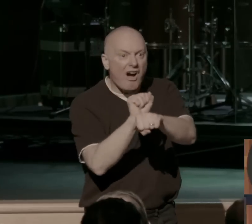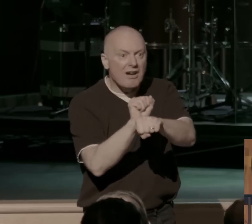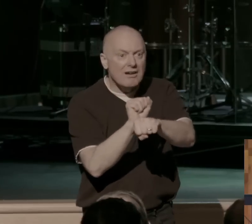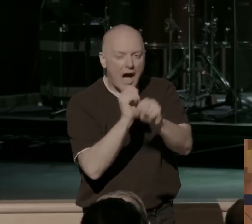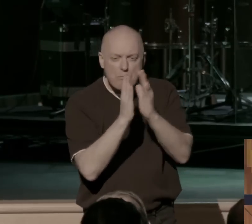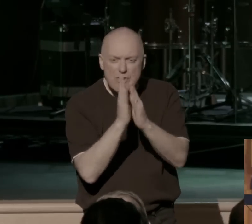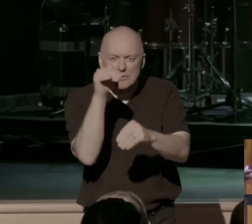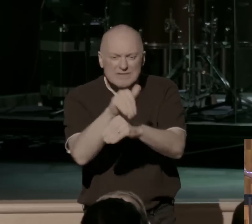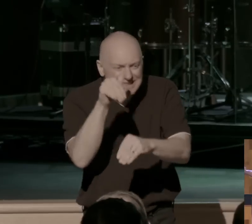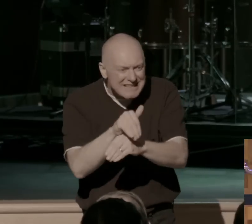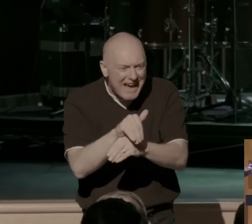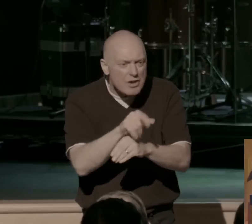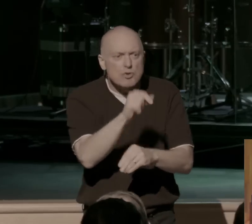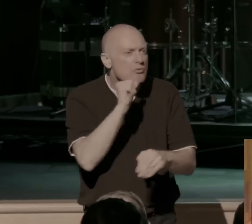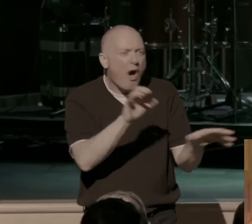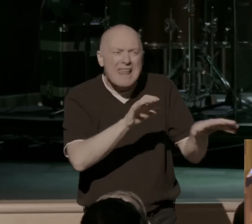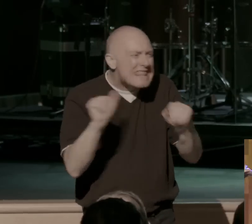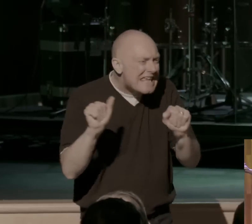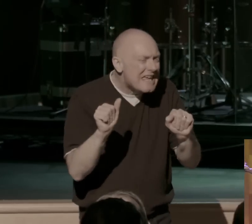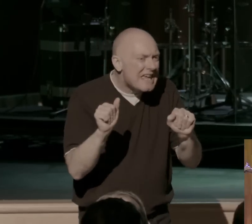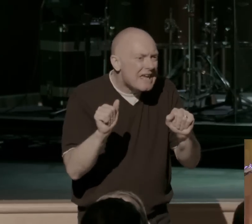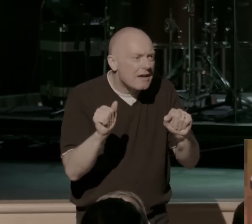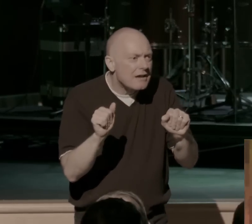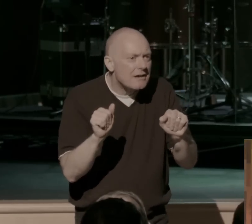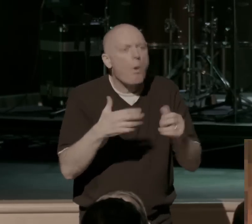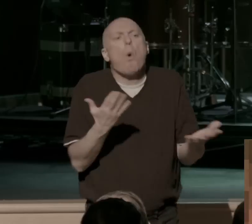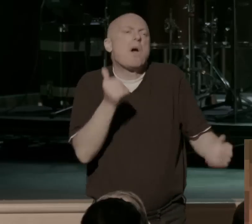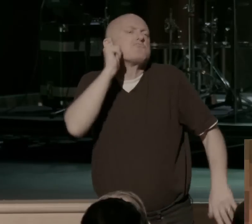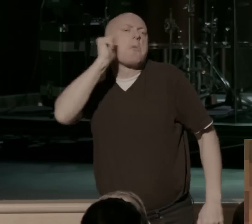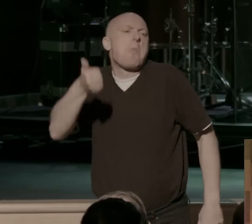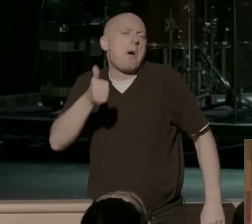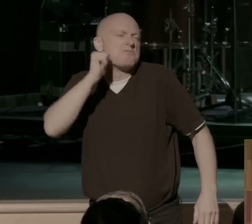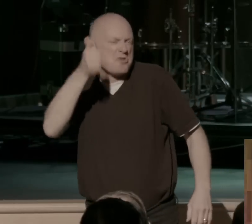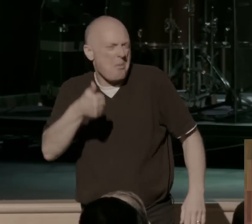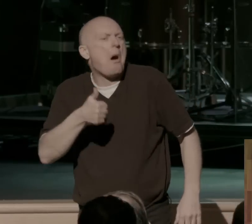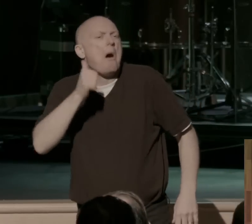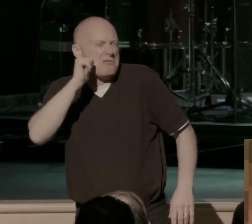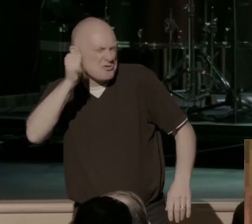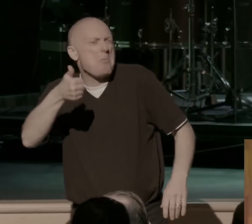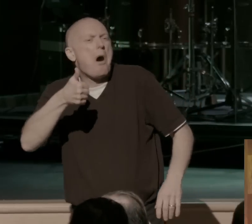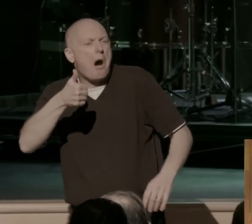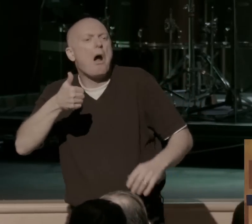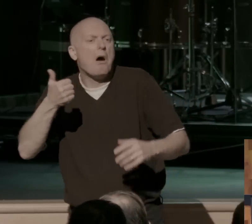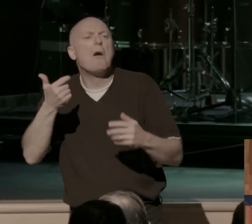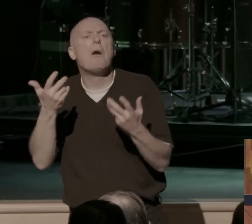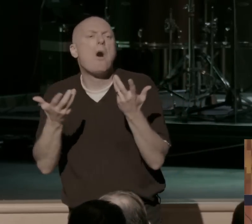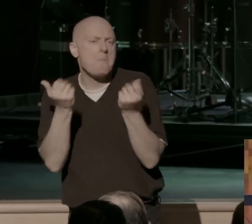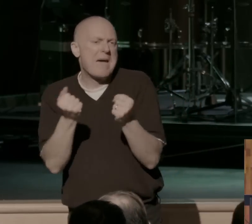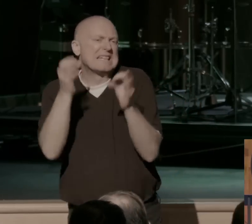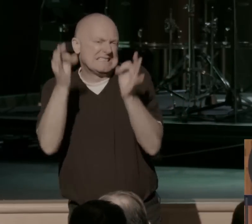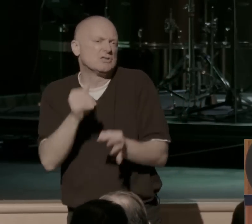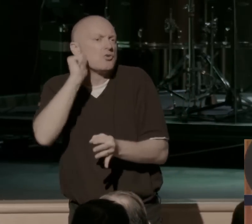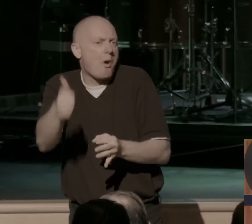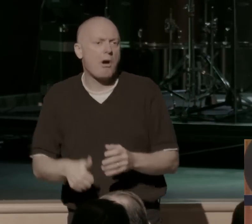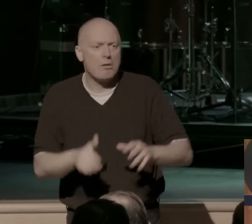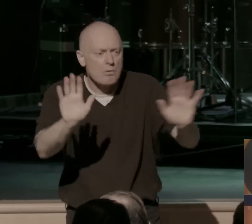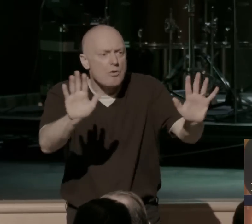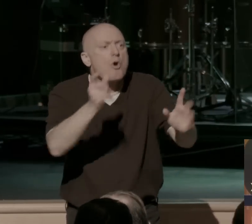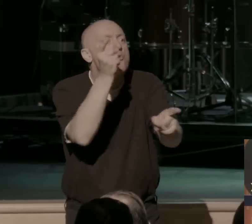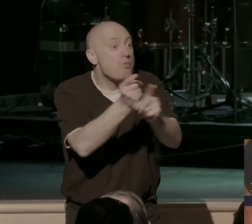that you wouldn't, well, I'll wait till tomorrow because maybe that's the home run sermon for me to make the choice. But know that right now, if you recognize that I've never made that choice, I've